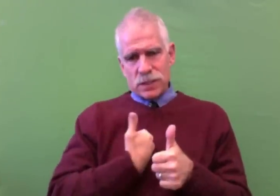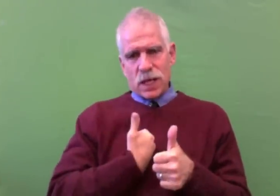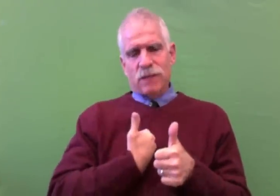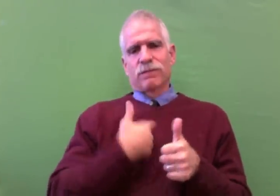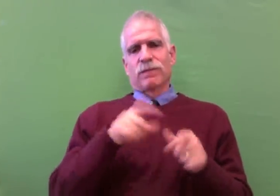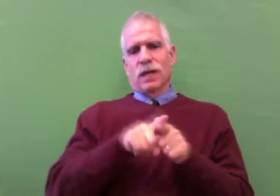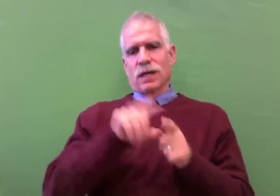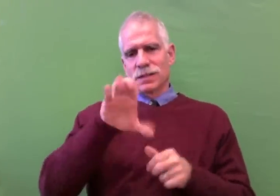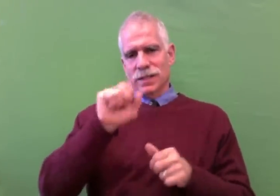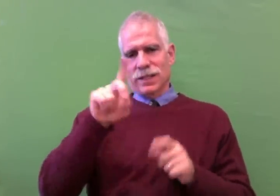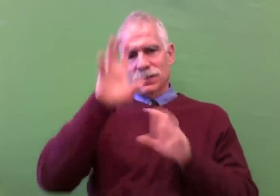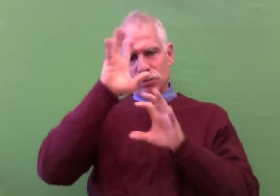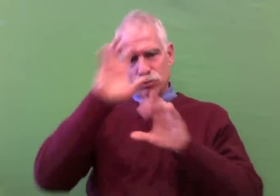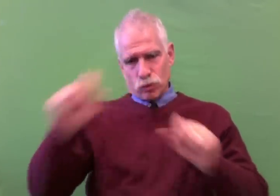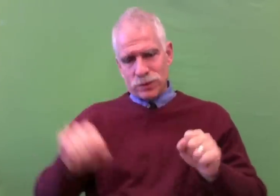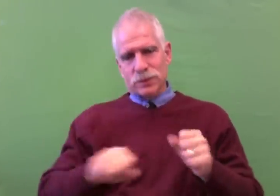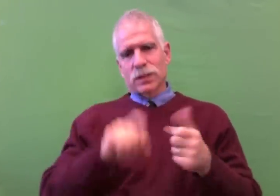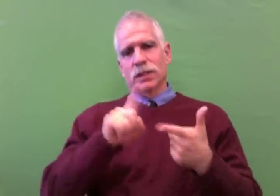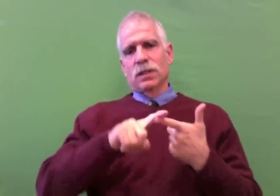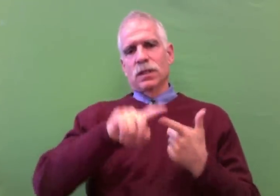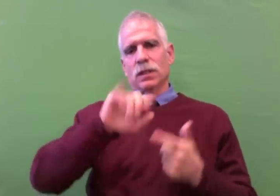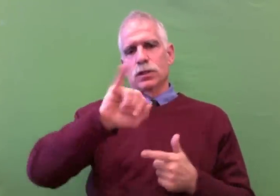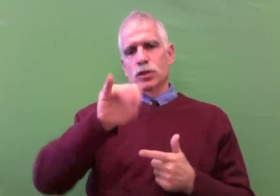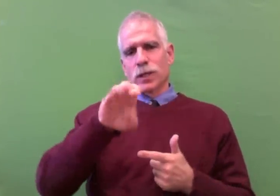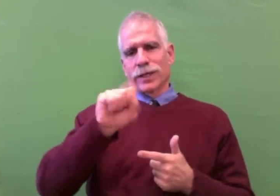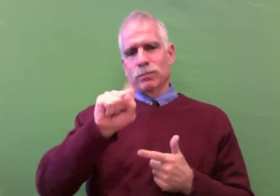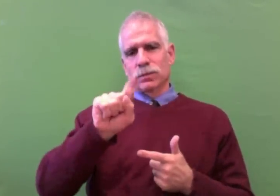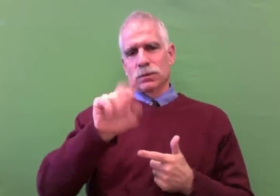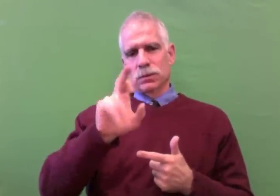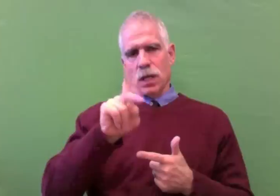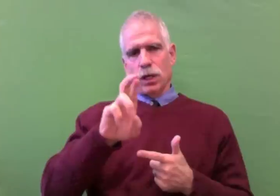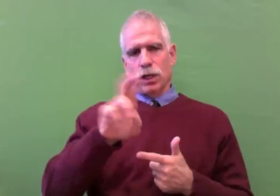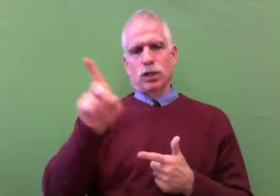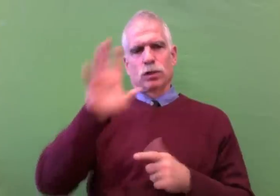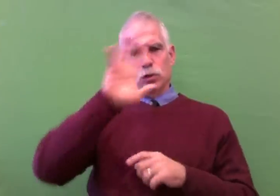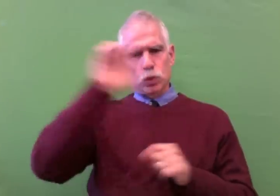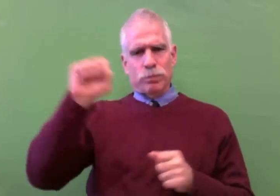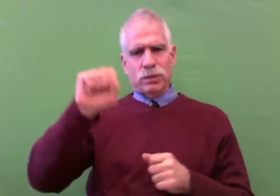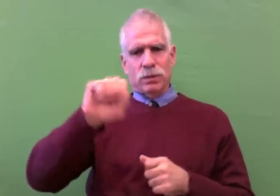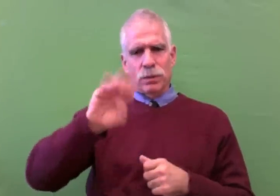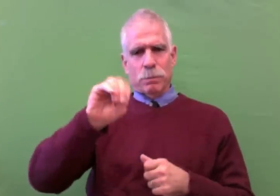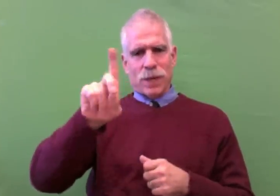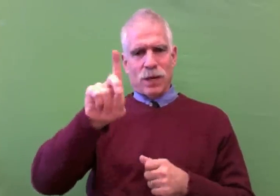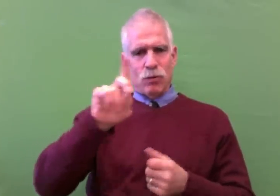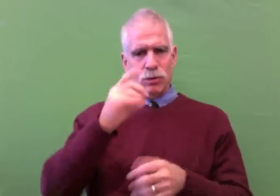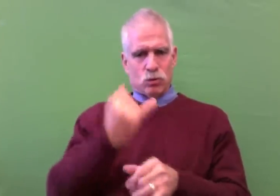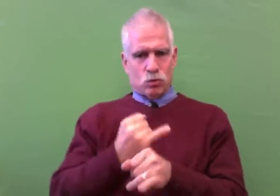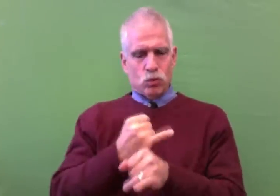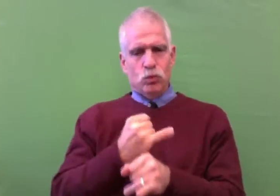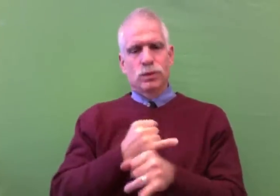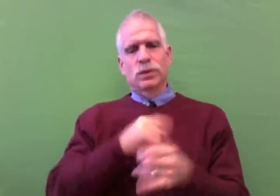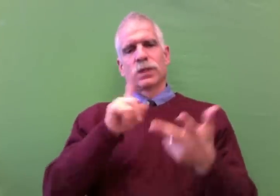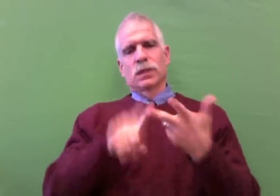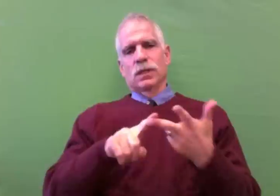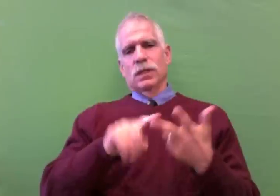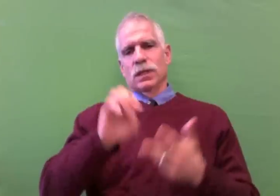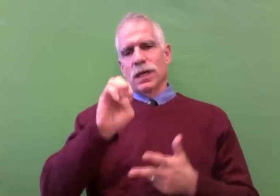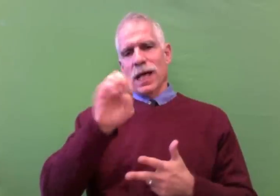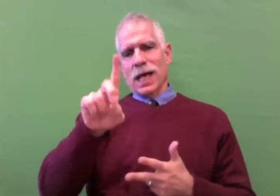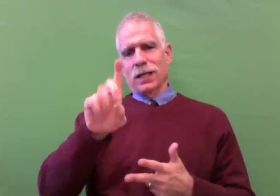five individuals. Myself as CEASD president, James Tucker, who is superintendent of the Maryland School for the Deaf,